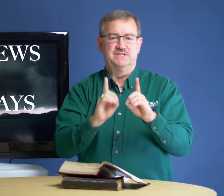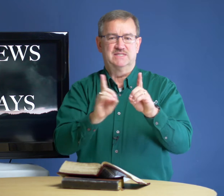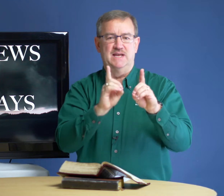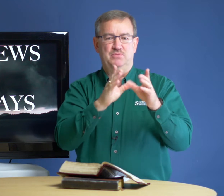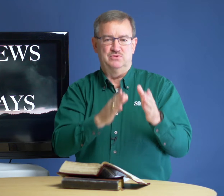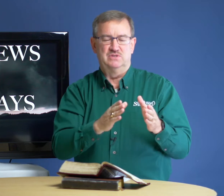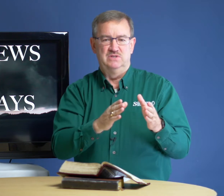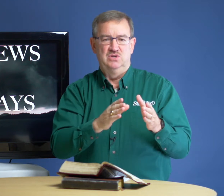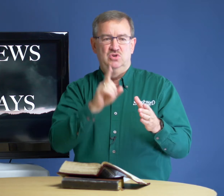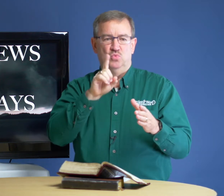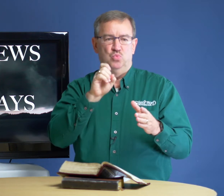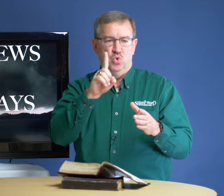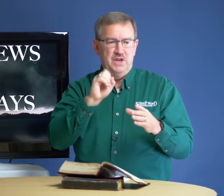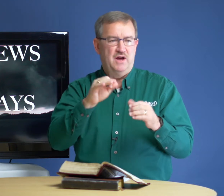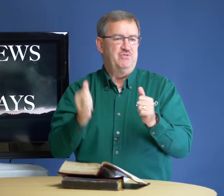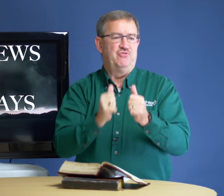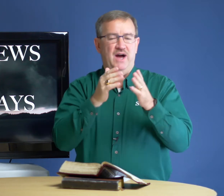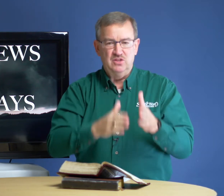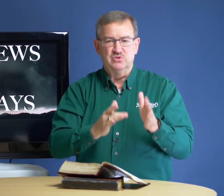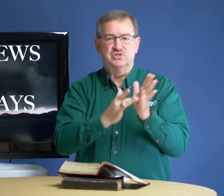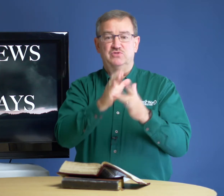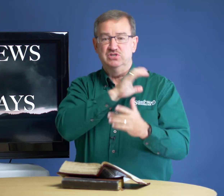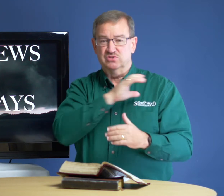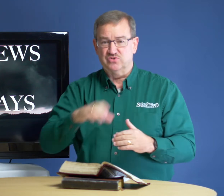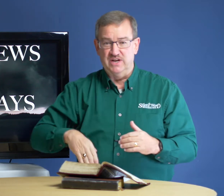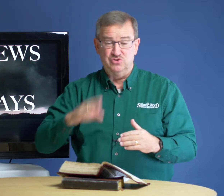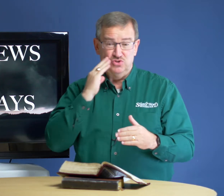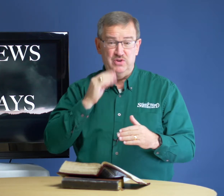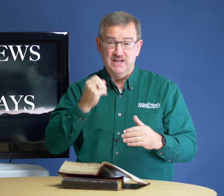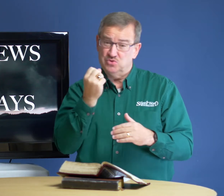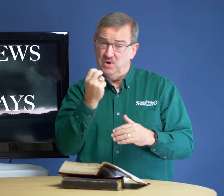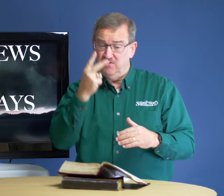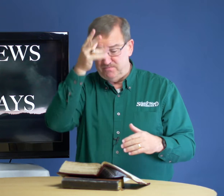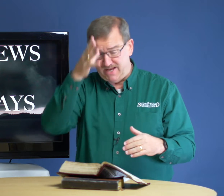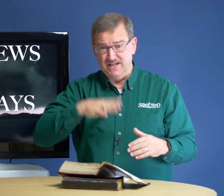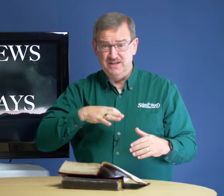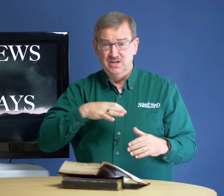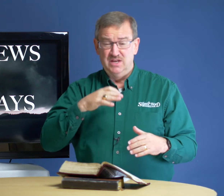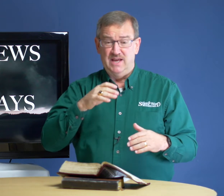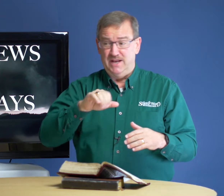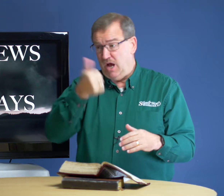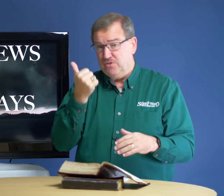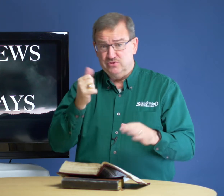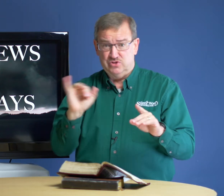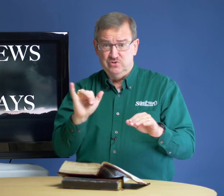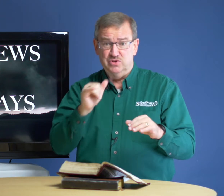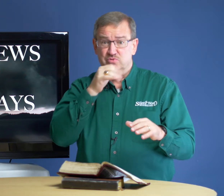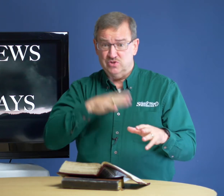disciples, one of the followers of Jesus Christ. You know, he had 12 men and others too. There were some